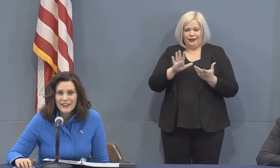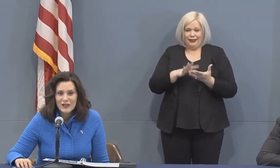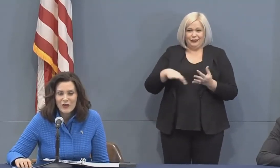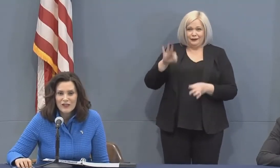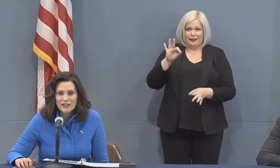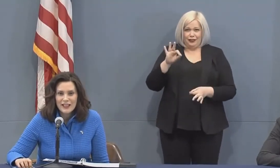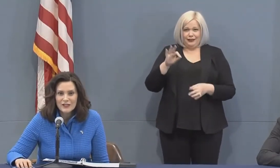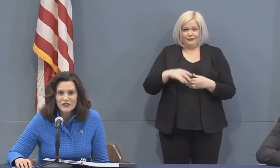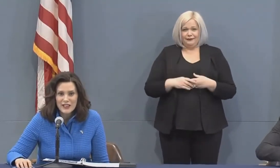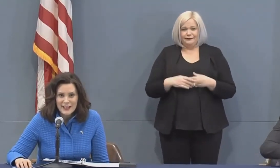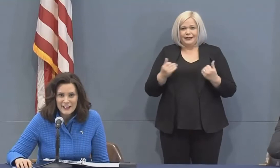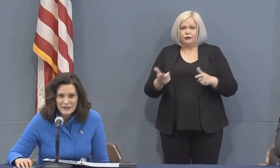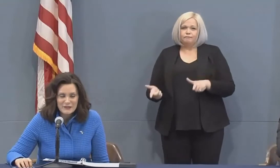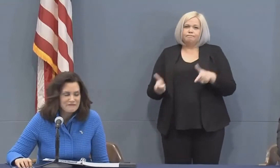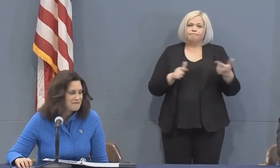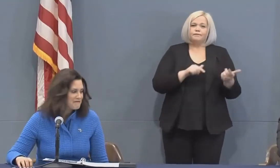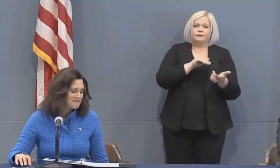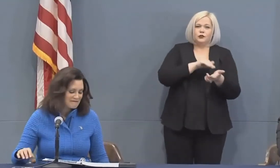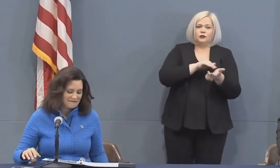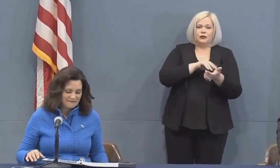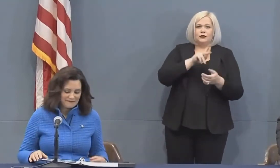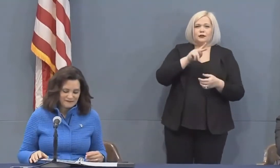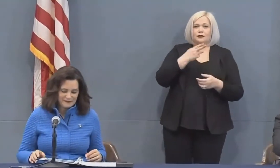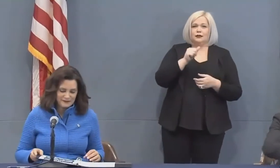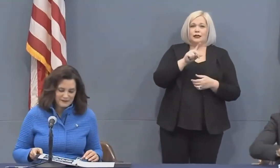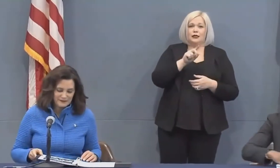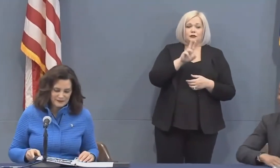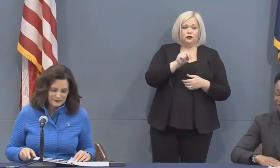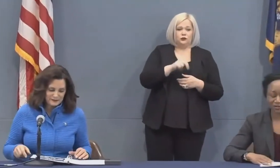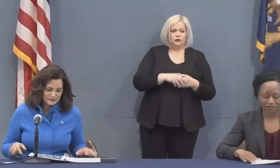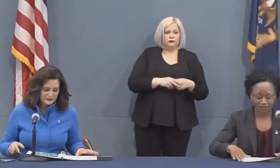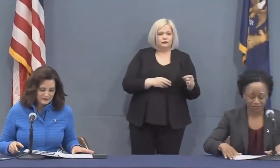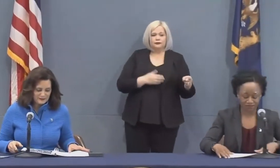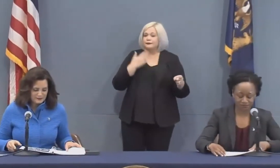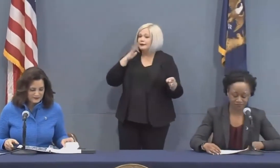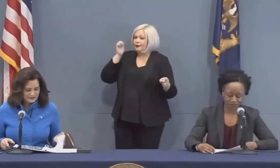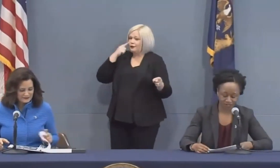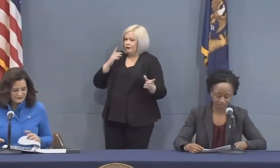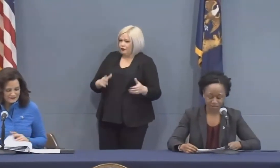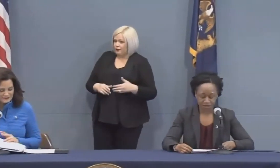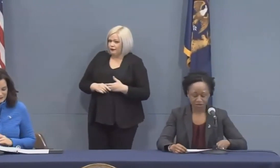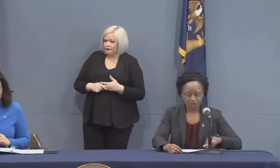that, I think I'll hand it over to Dr. Janae Khaldun. Thank you, Governor.